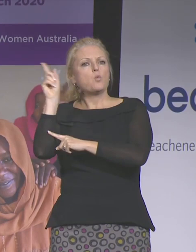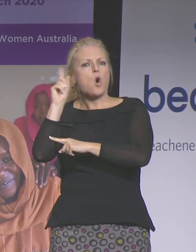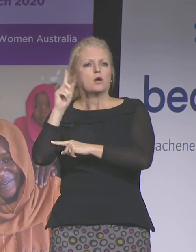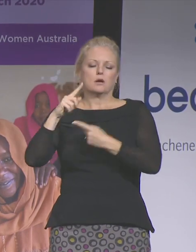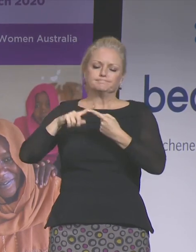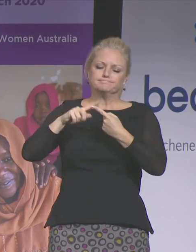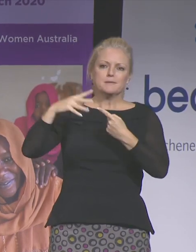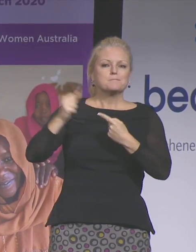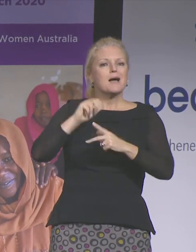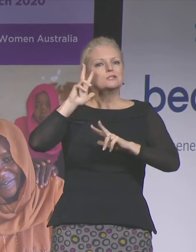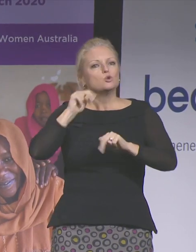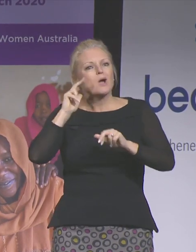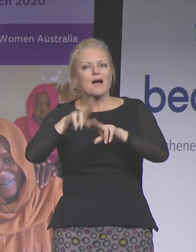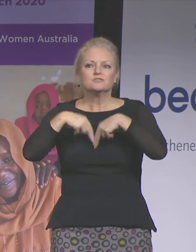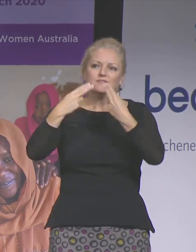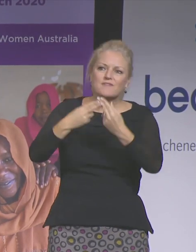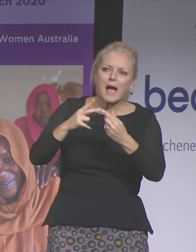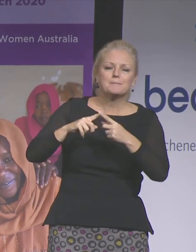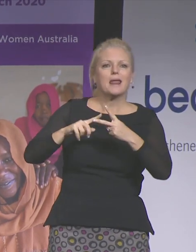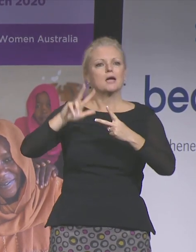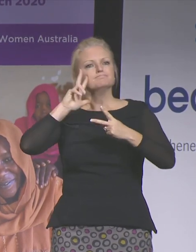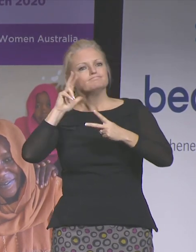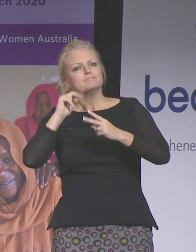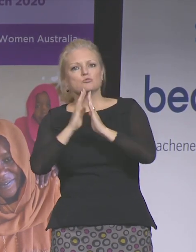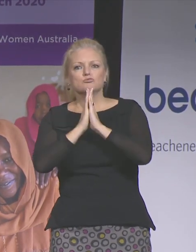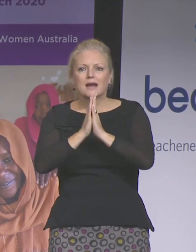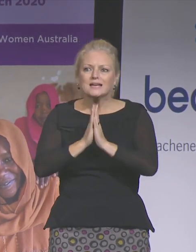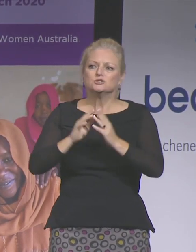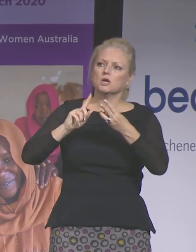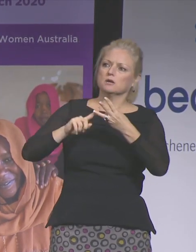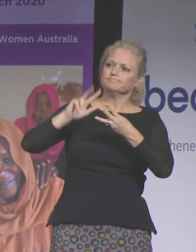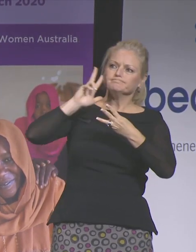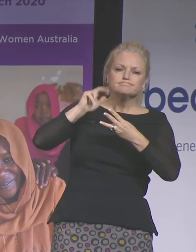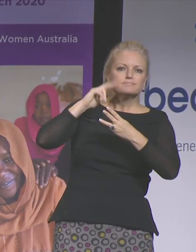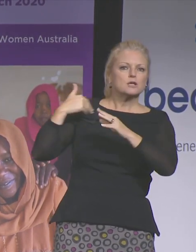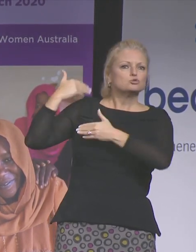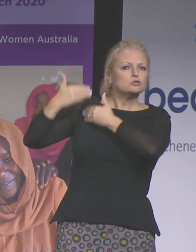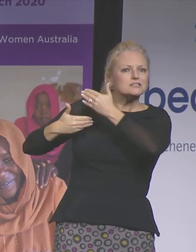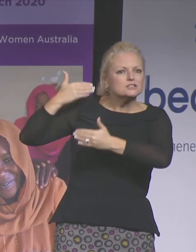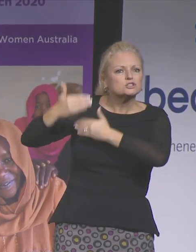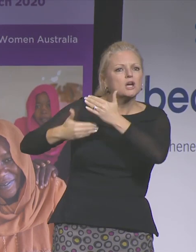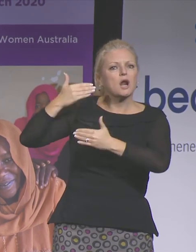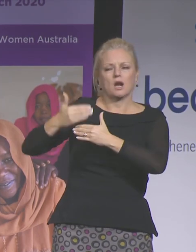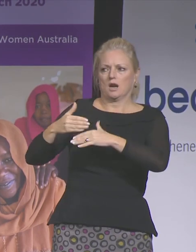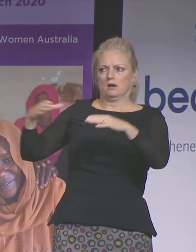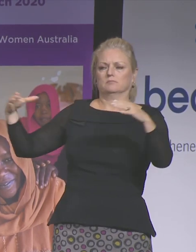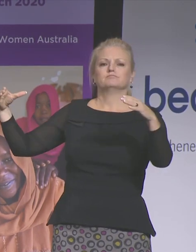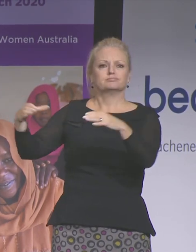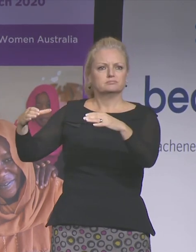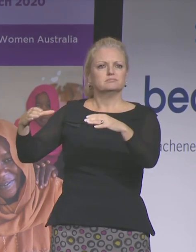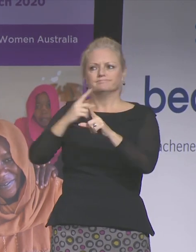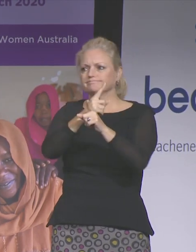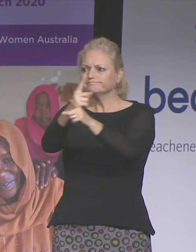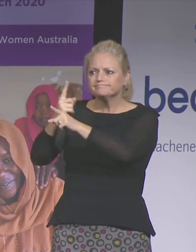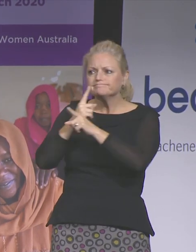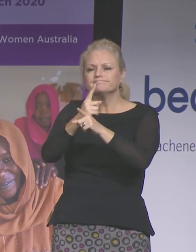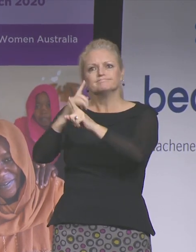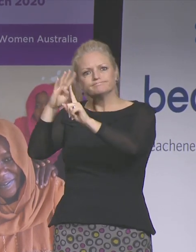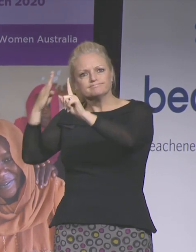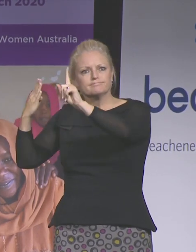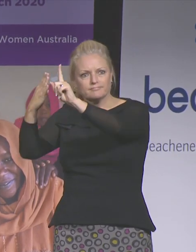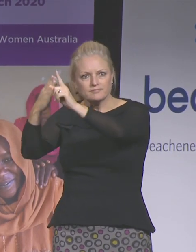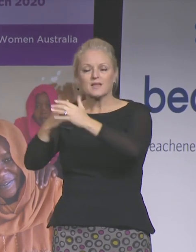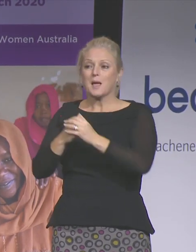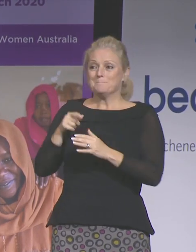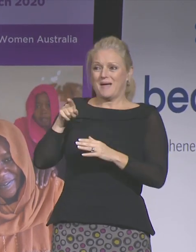protection of culture, protection of religion and tradition. It is in this context of rising fundamentalism and backlash that